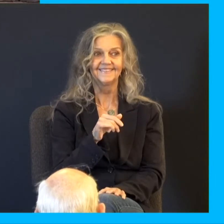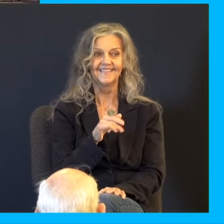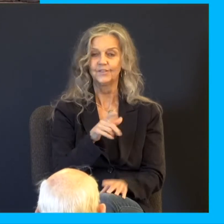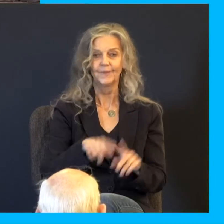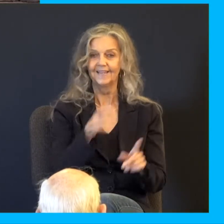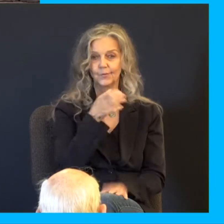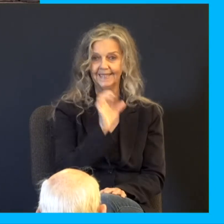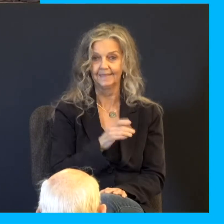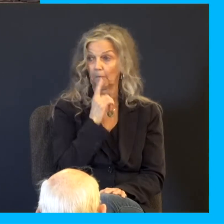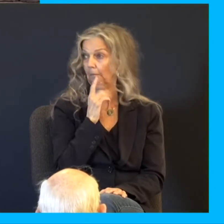Yeah, I had to get something for that.